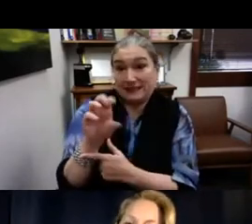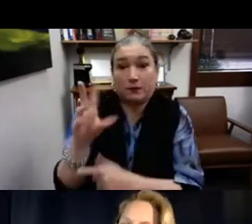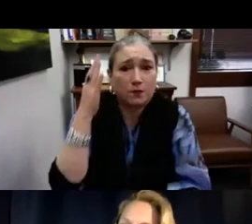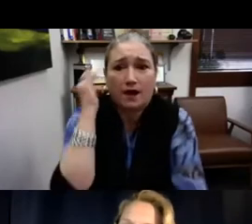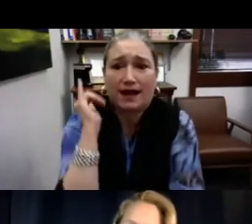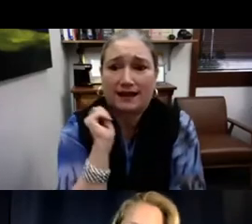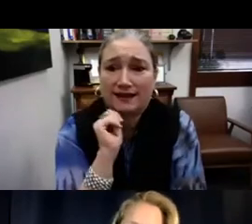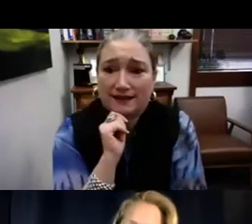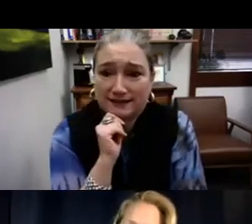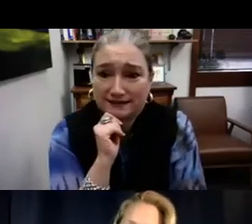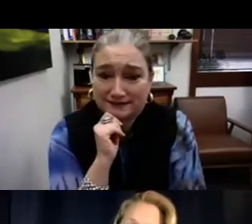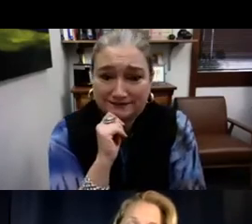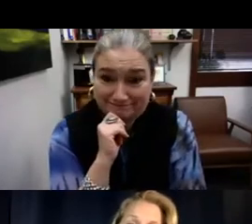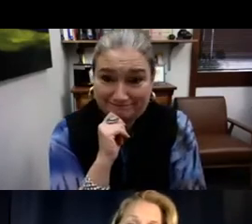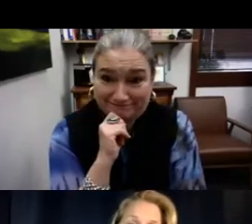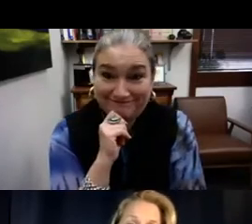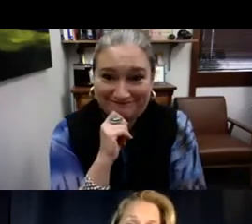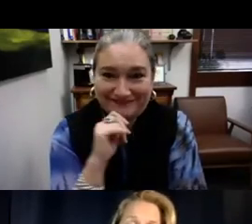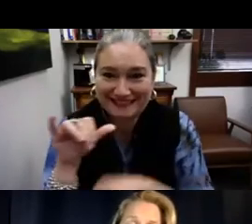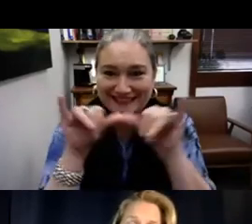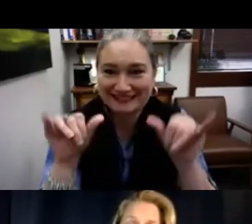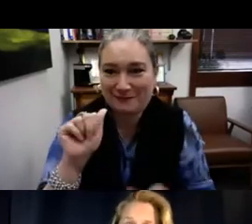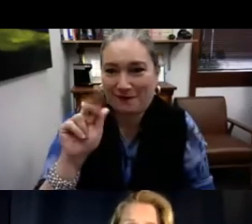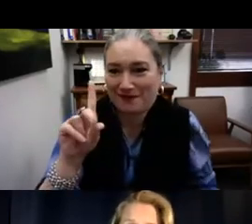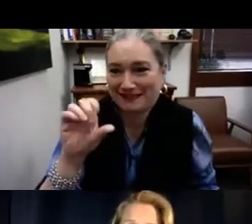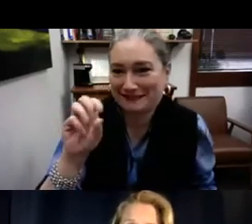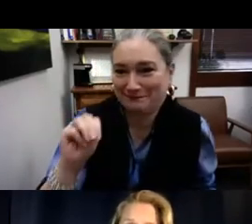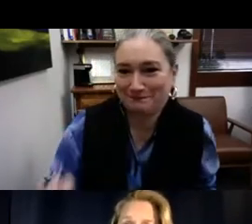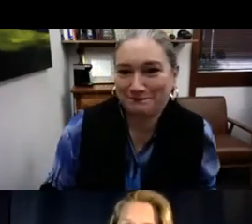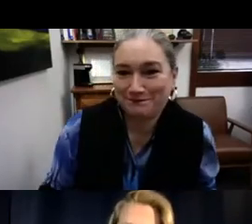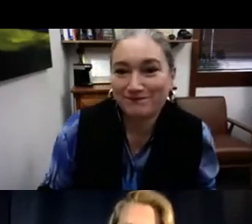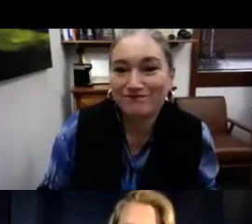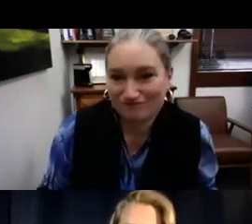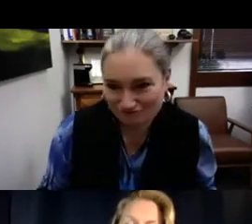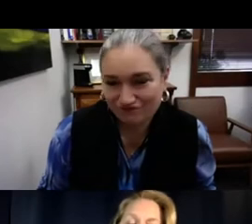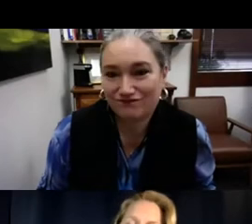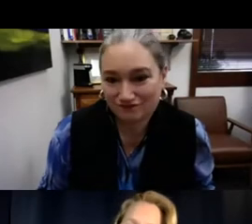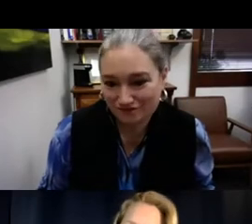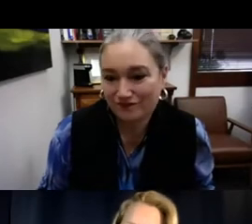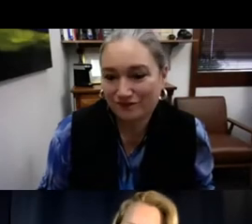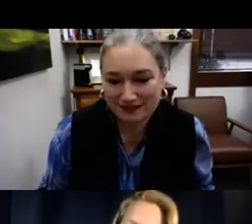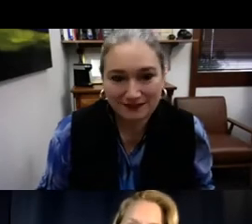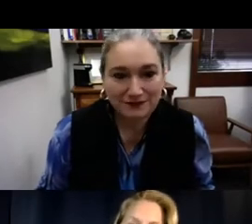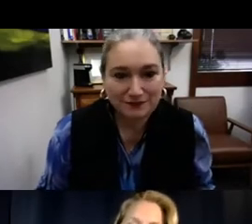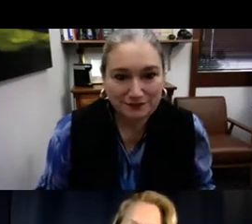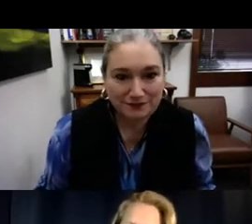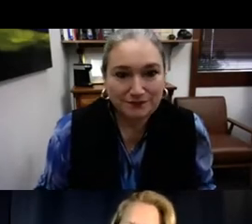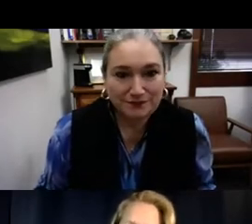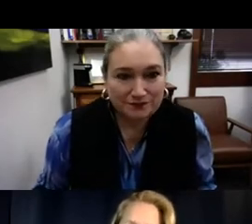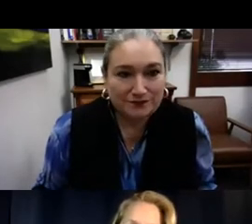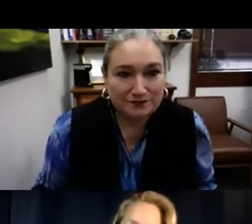Most families aren't getting access to DCCW. Why? Why is that? That's systematic audism.